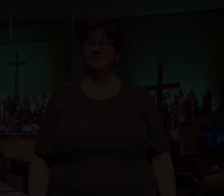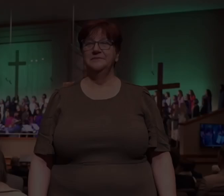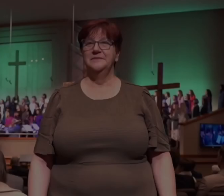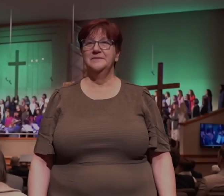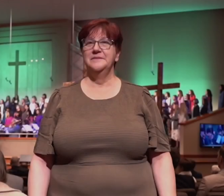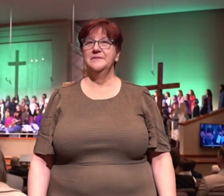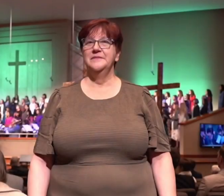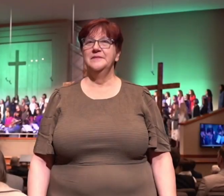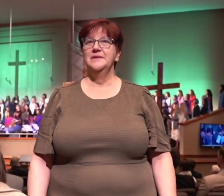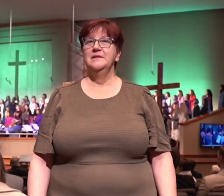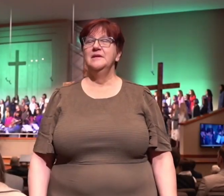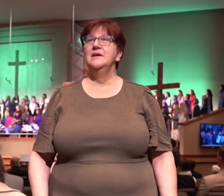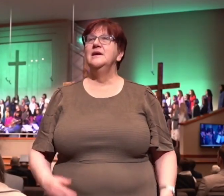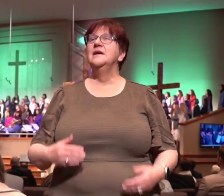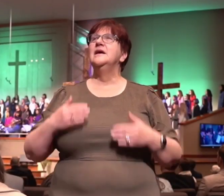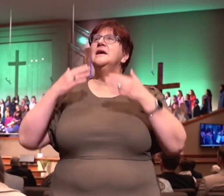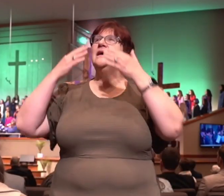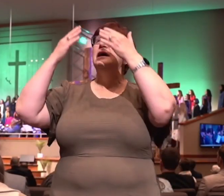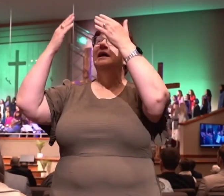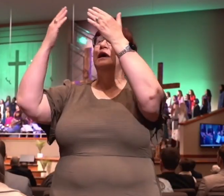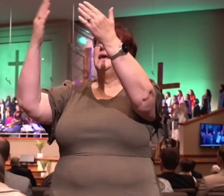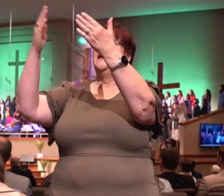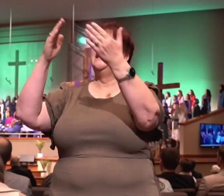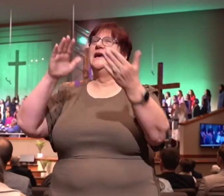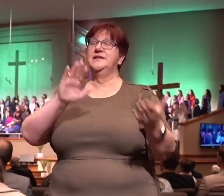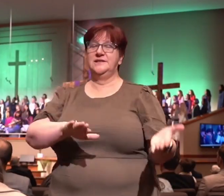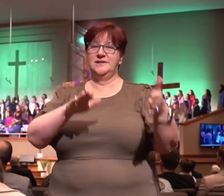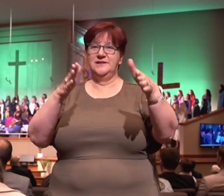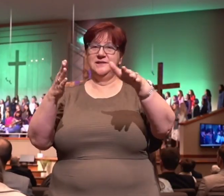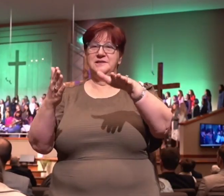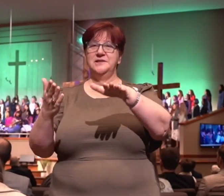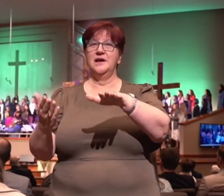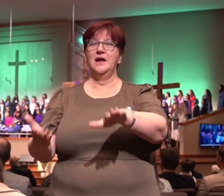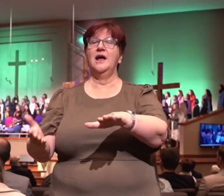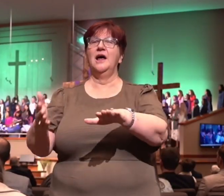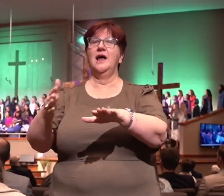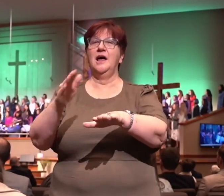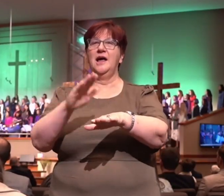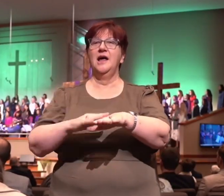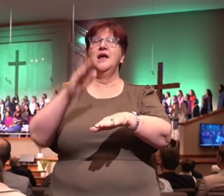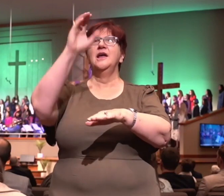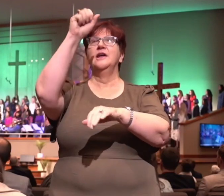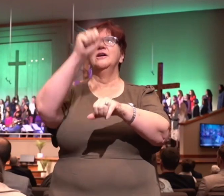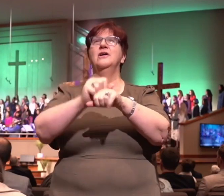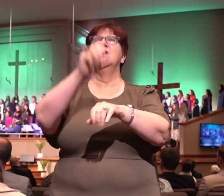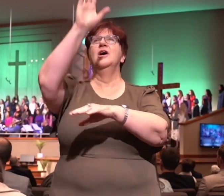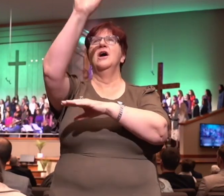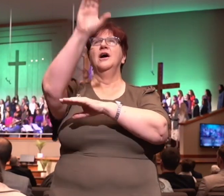He gave His life's run